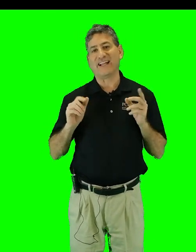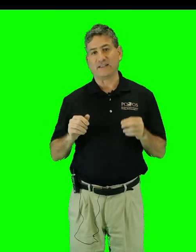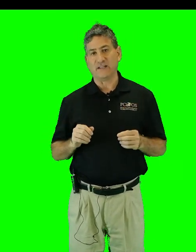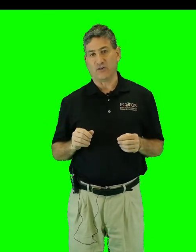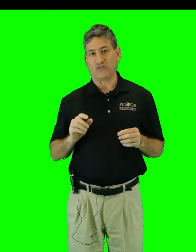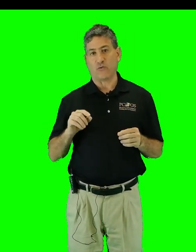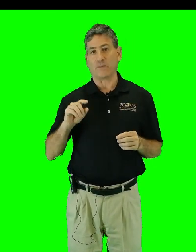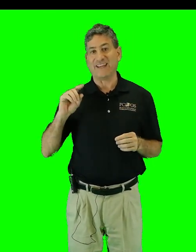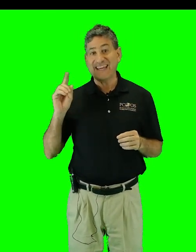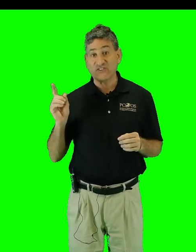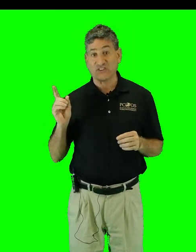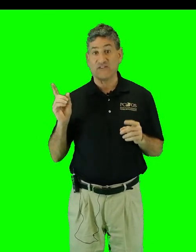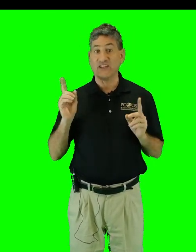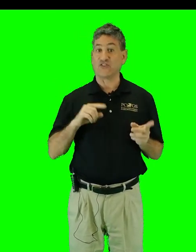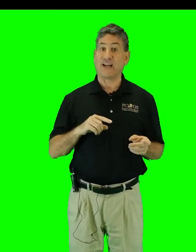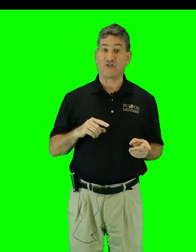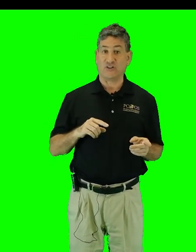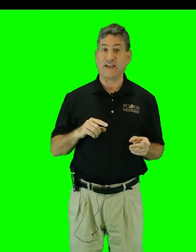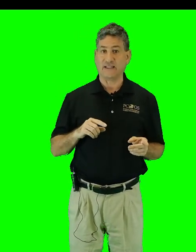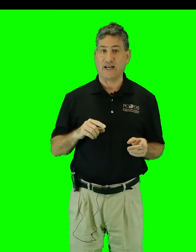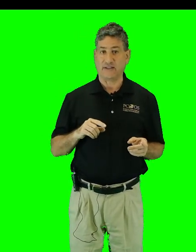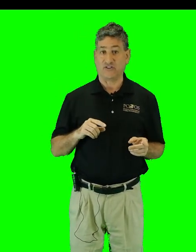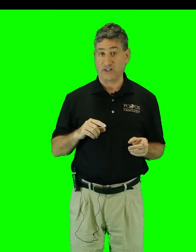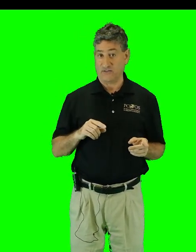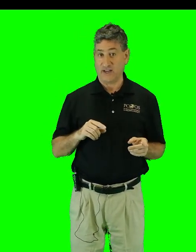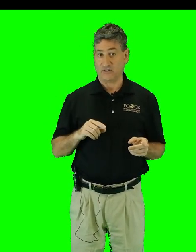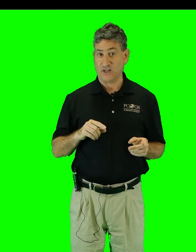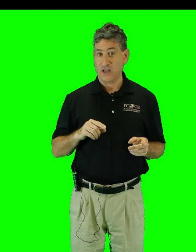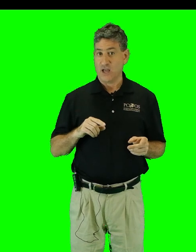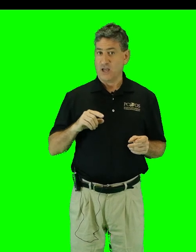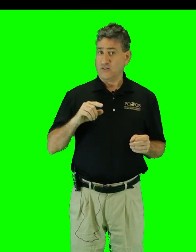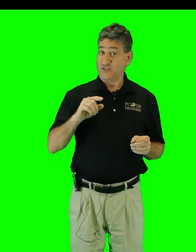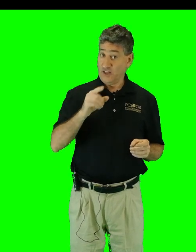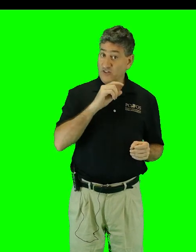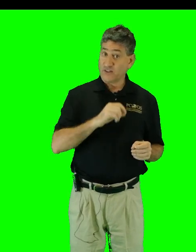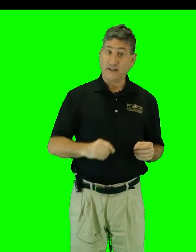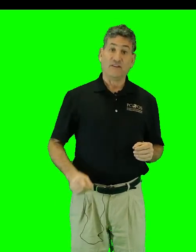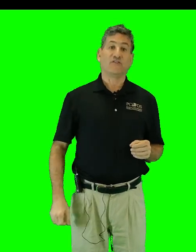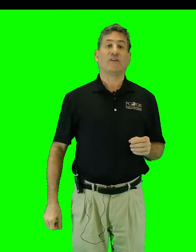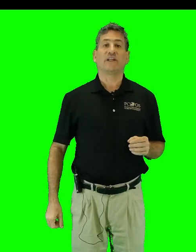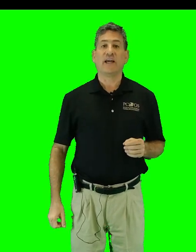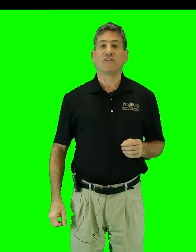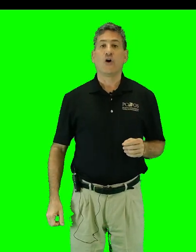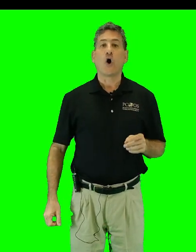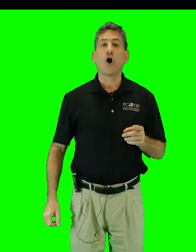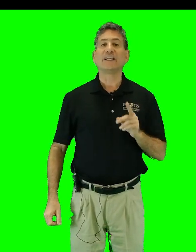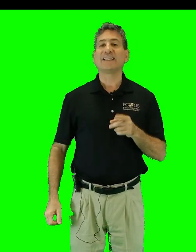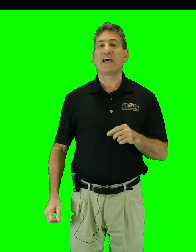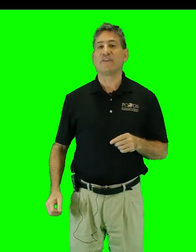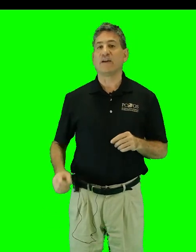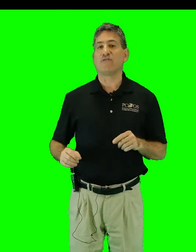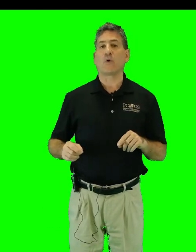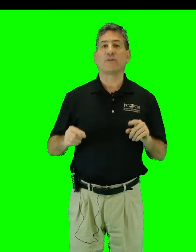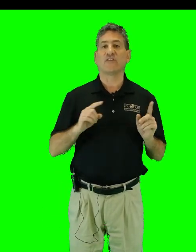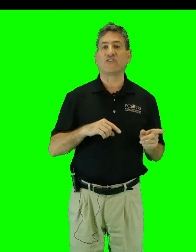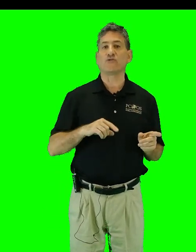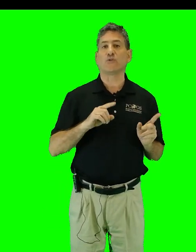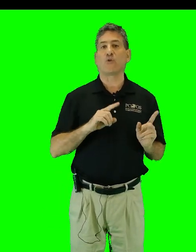El Ninos formed east of the International Dateline and study found. Since 1978, all 11 have formed in the central or